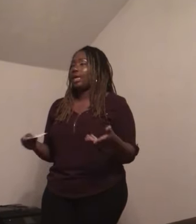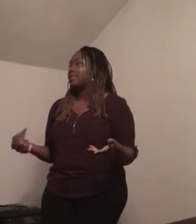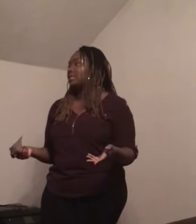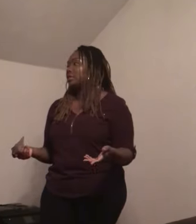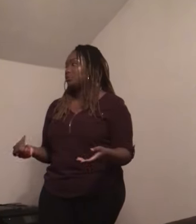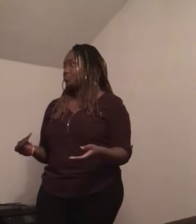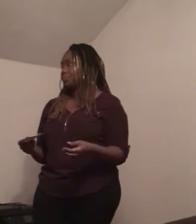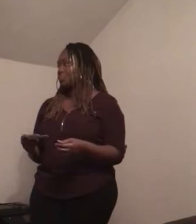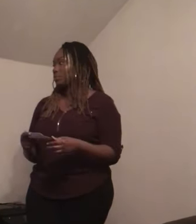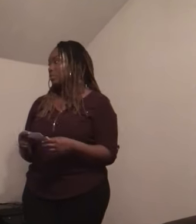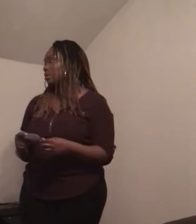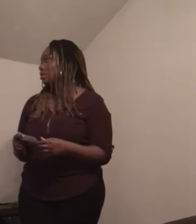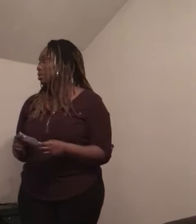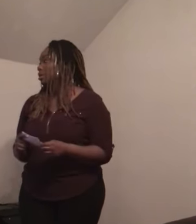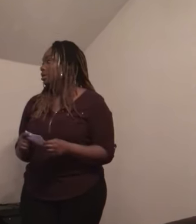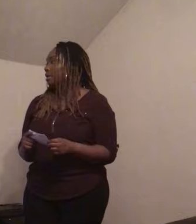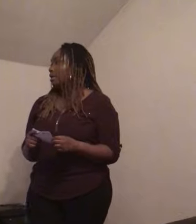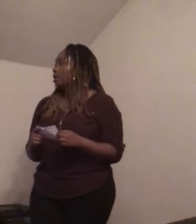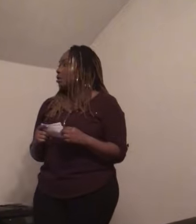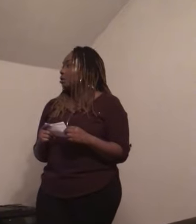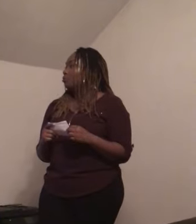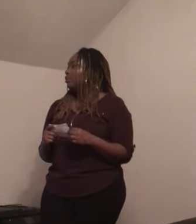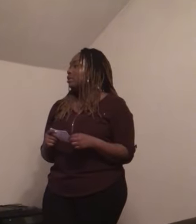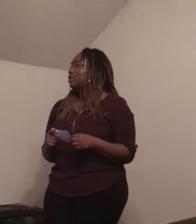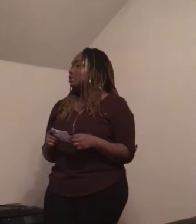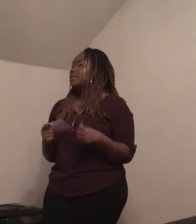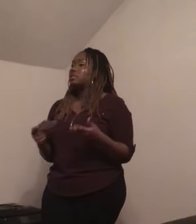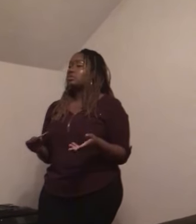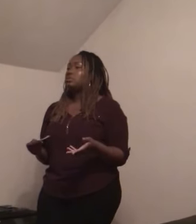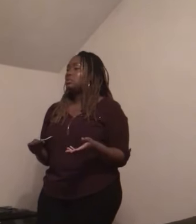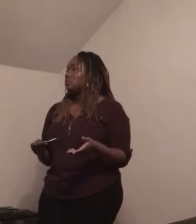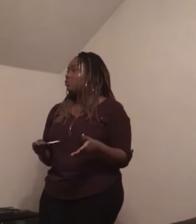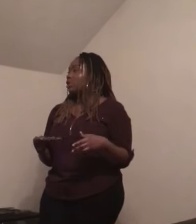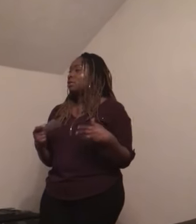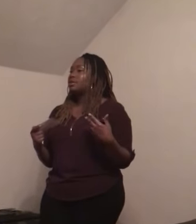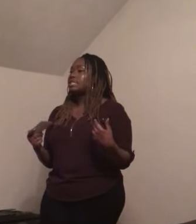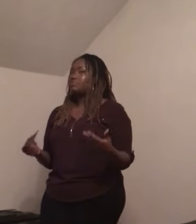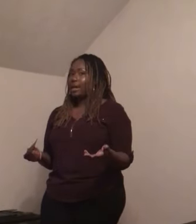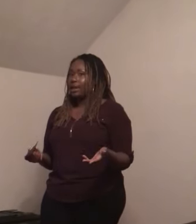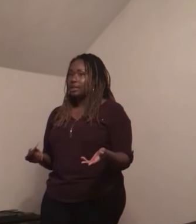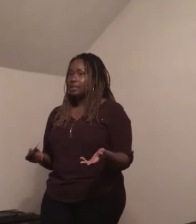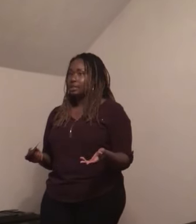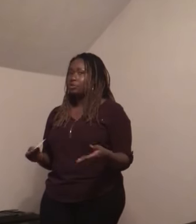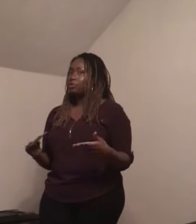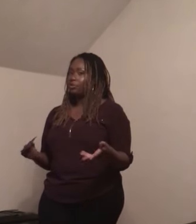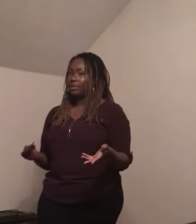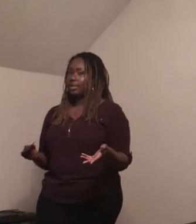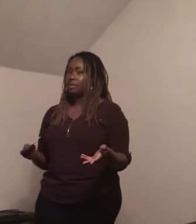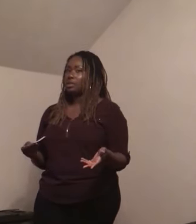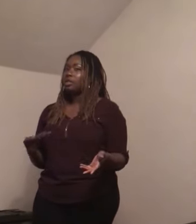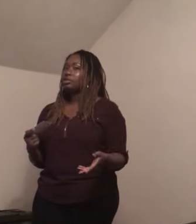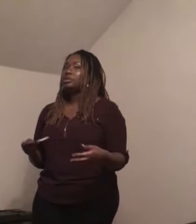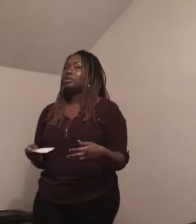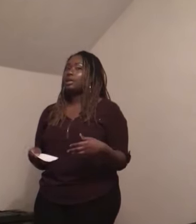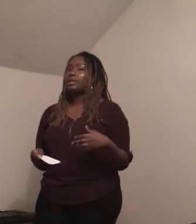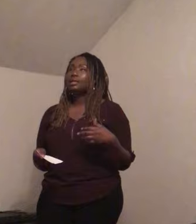ASL. So, when in school, when you learn Spanish or French, you're taught